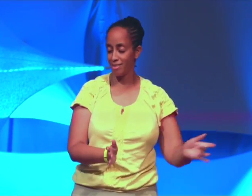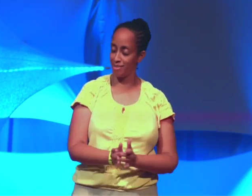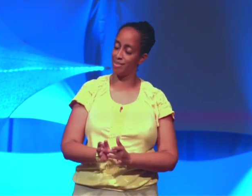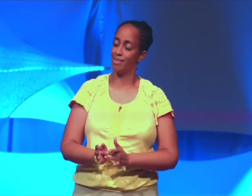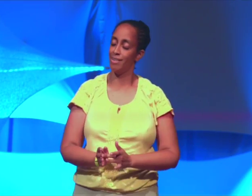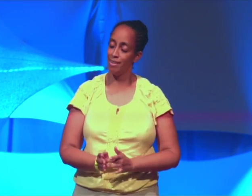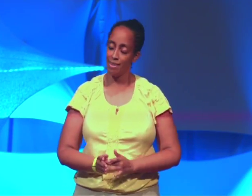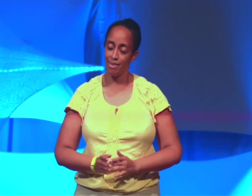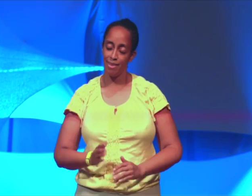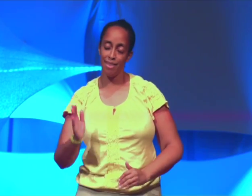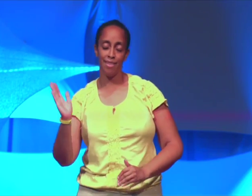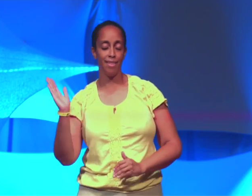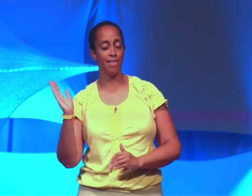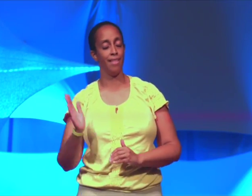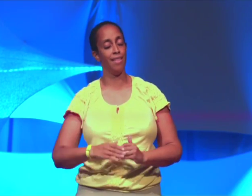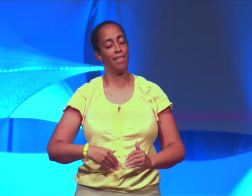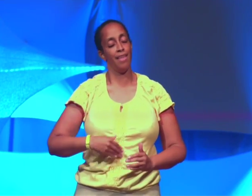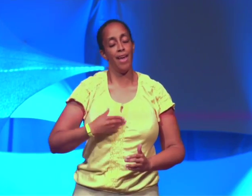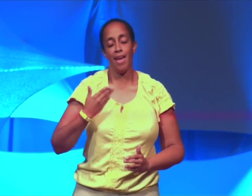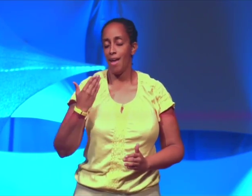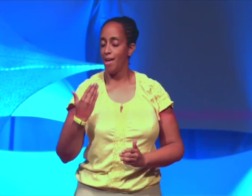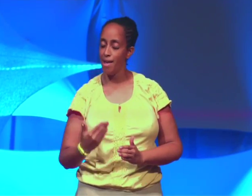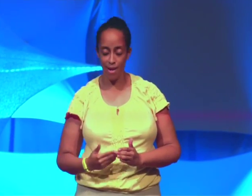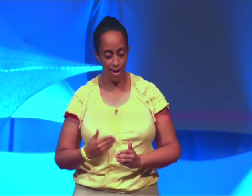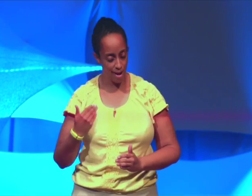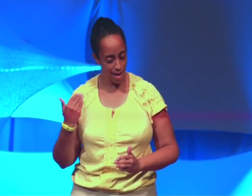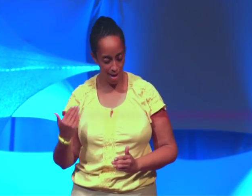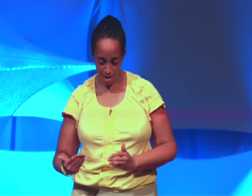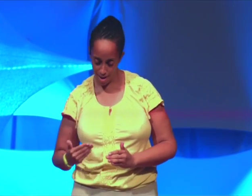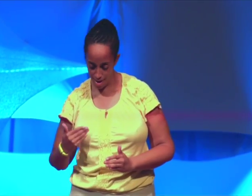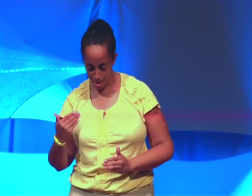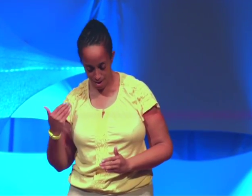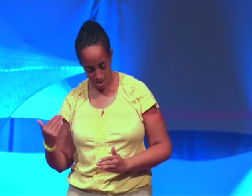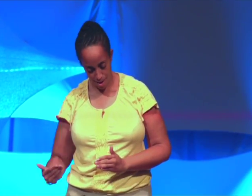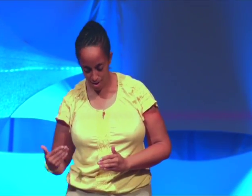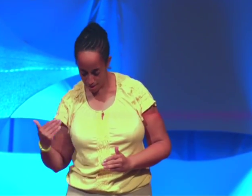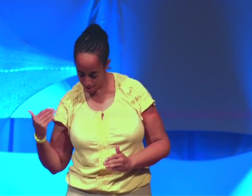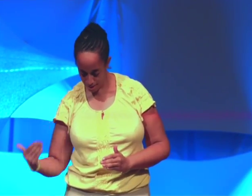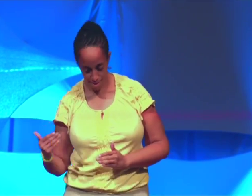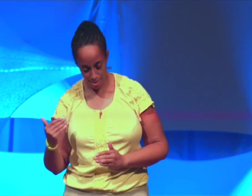than anything